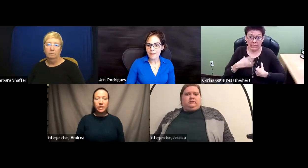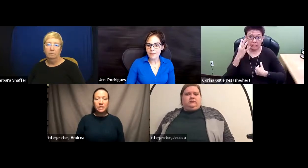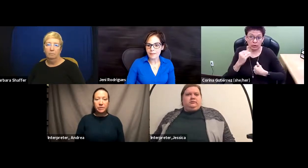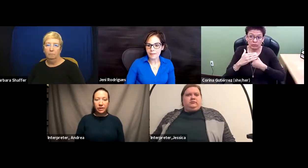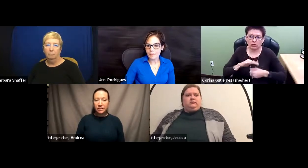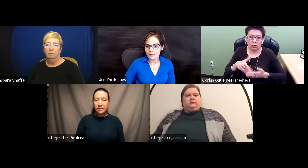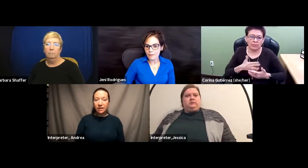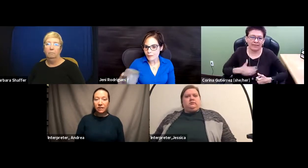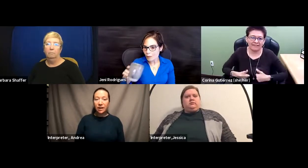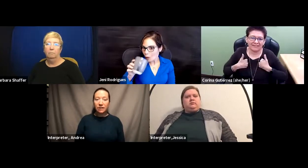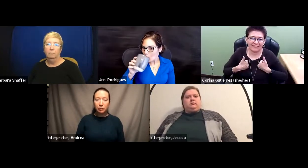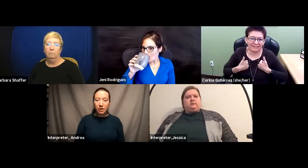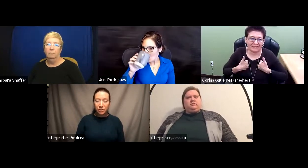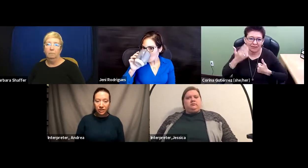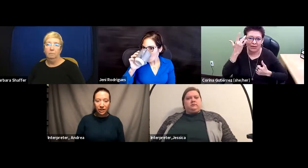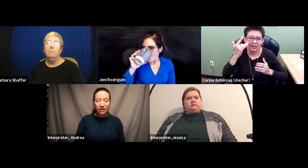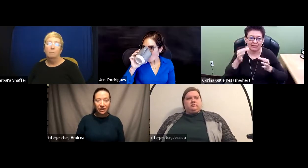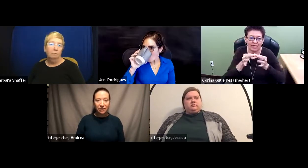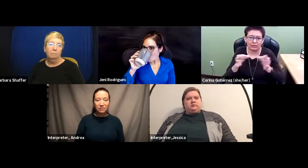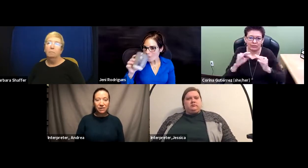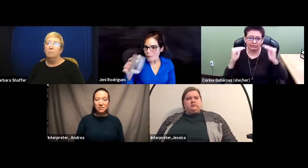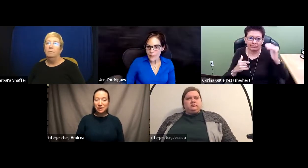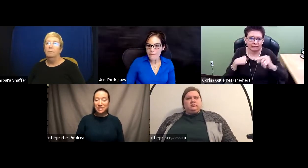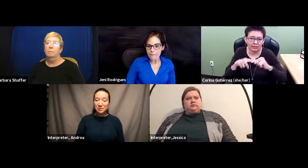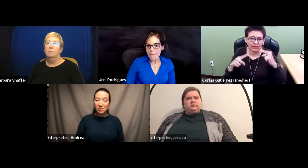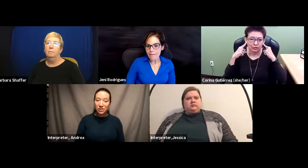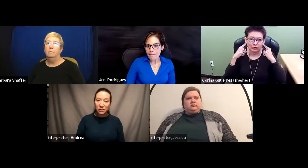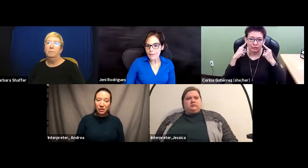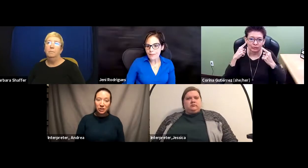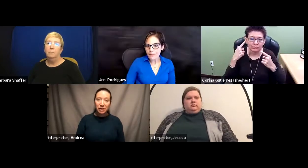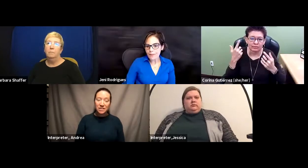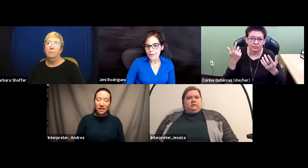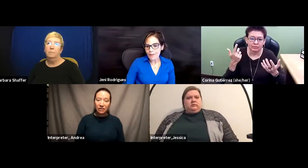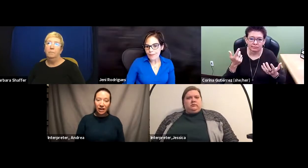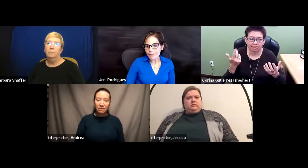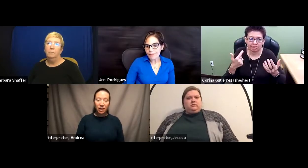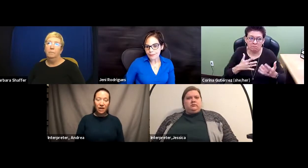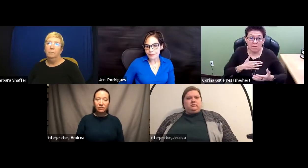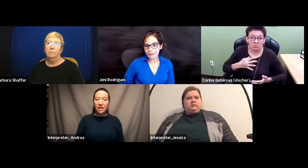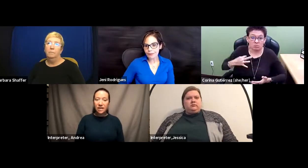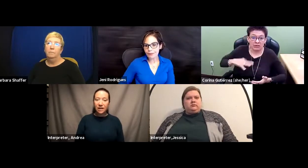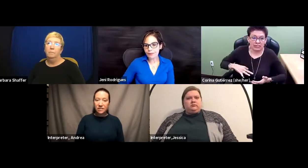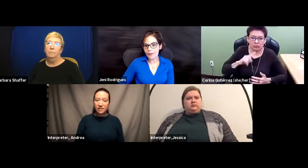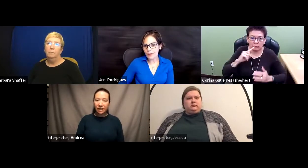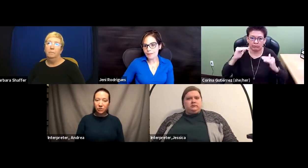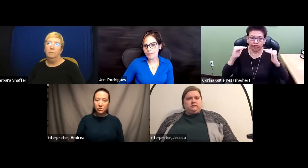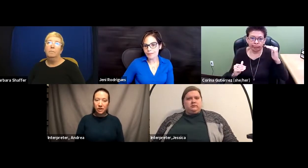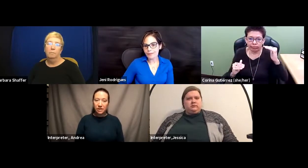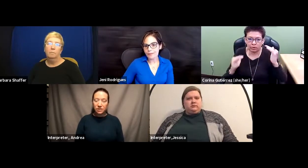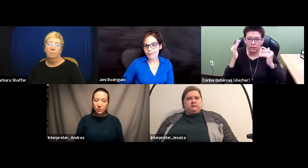experience a lot of oppression. I have experienced oppression my entire life. I have less access to language because I do